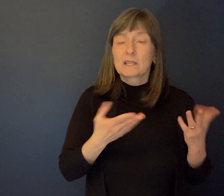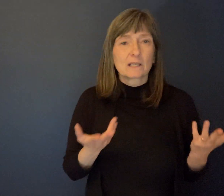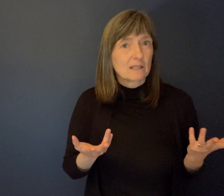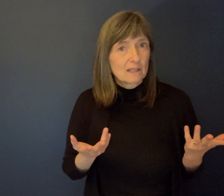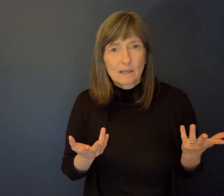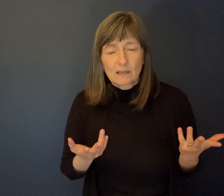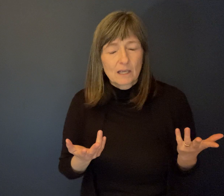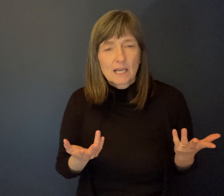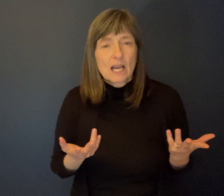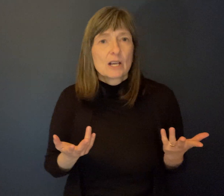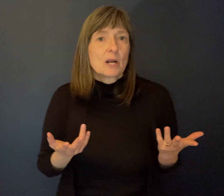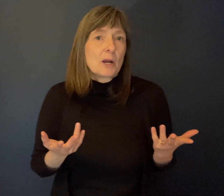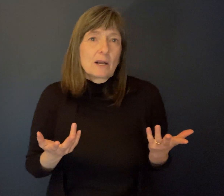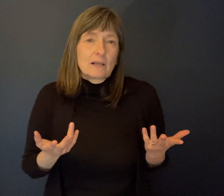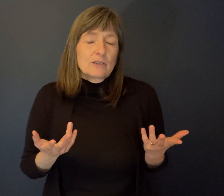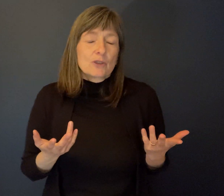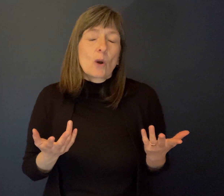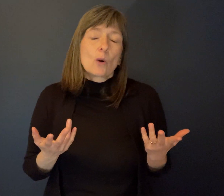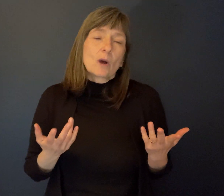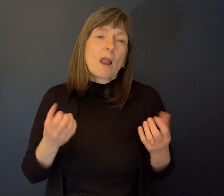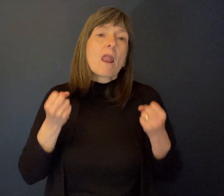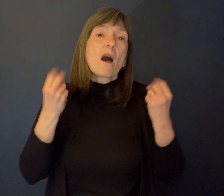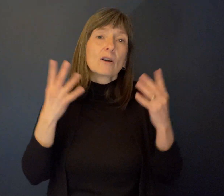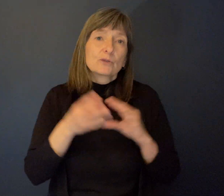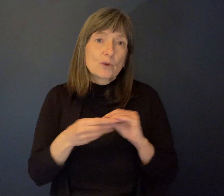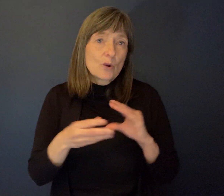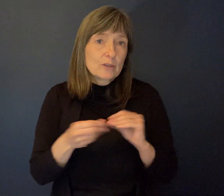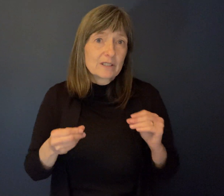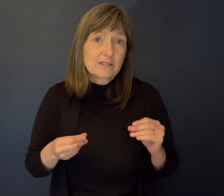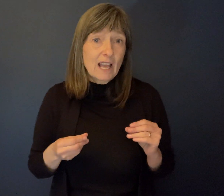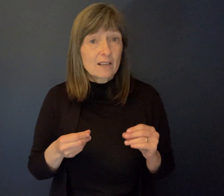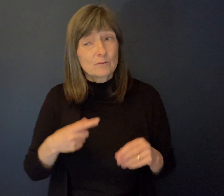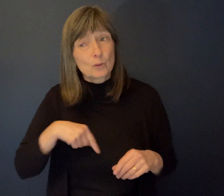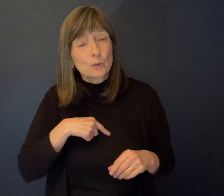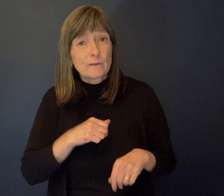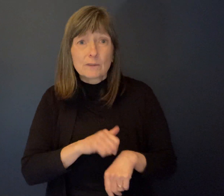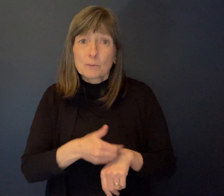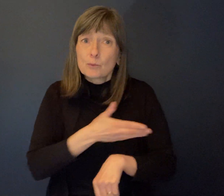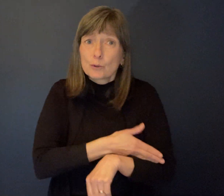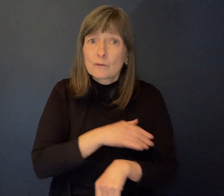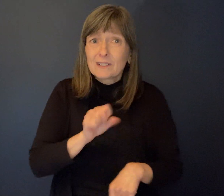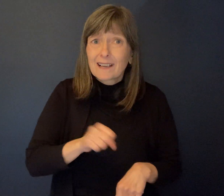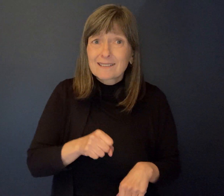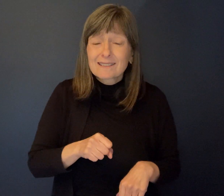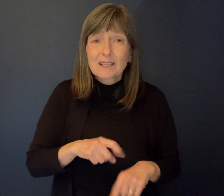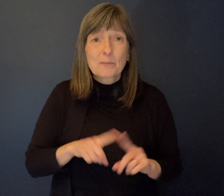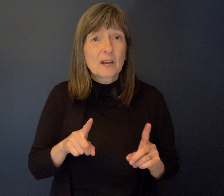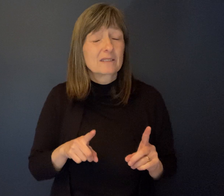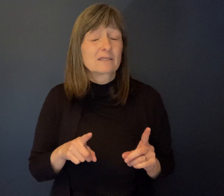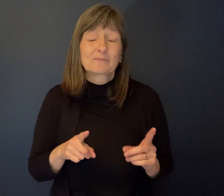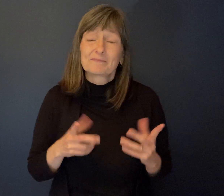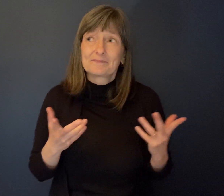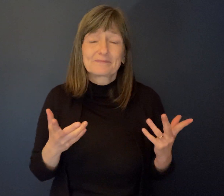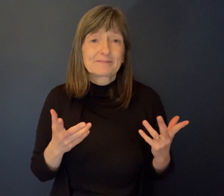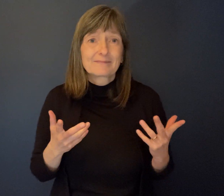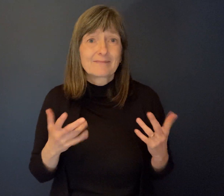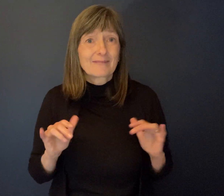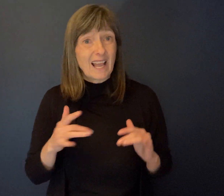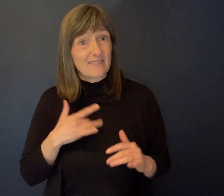Sadly, we haven't made enough because the attitude or the mind shift hasn't changed either within government that's governing